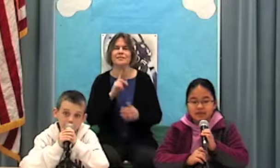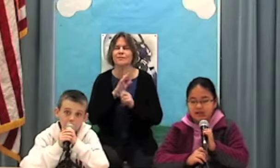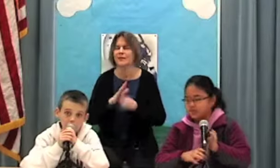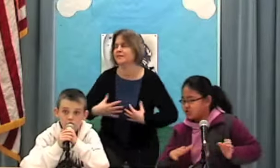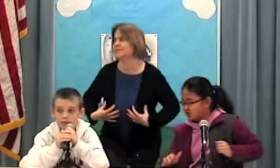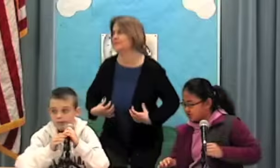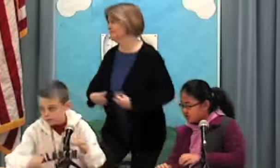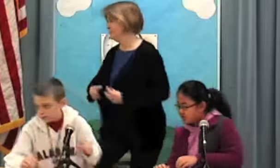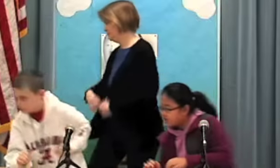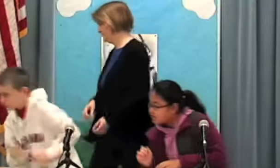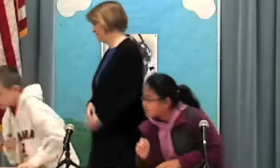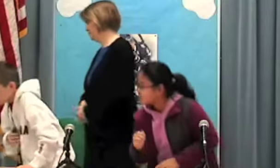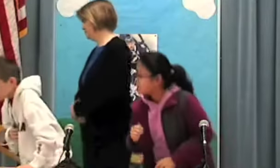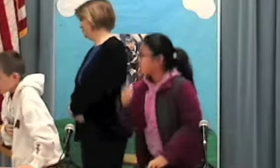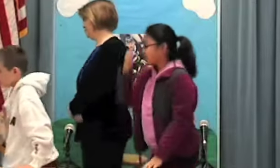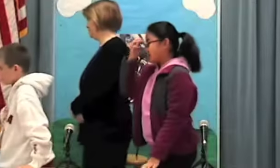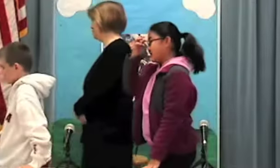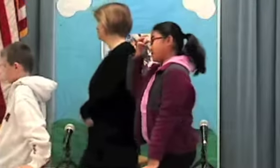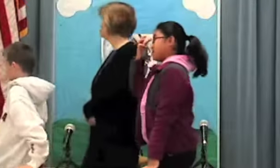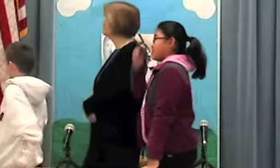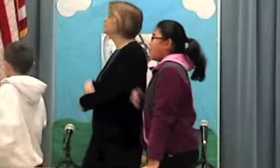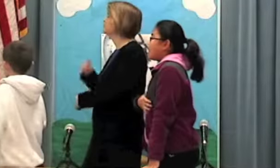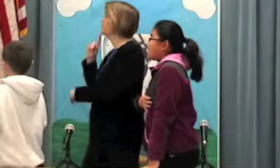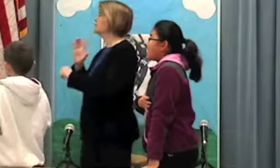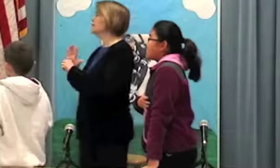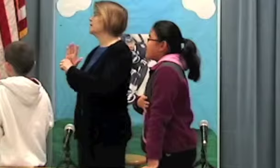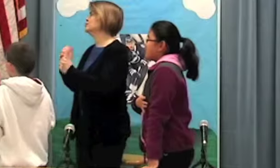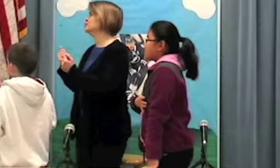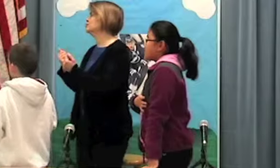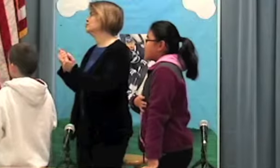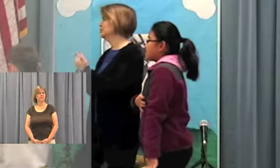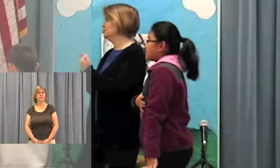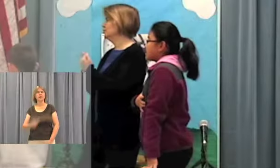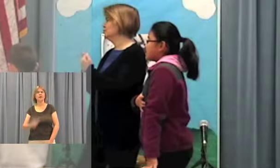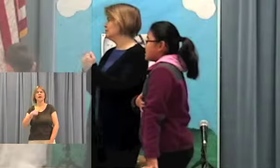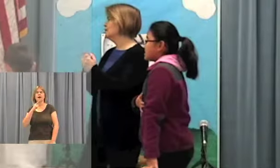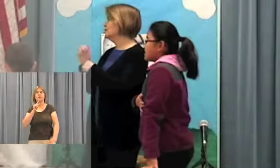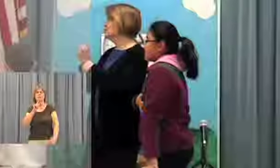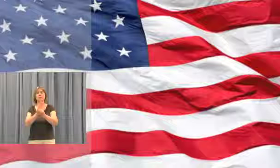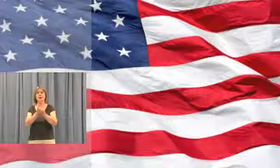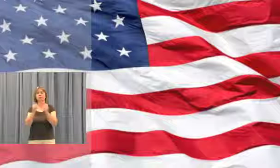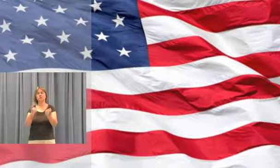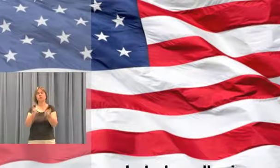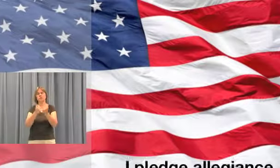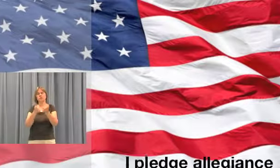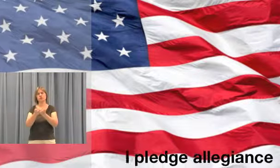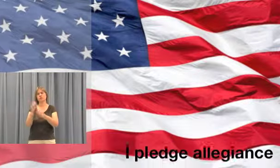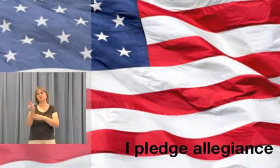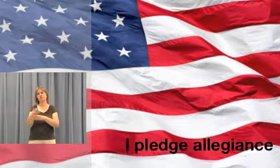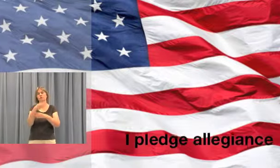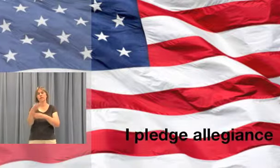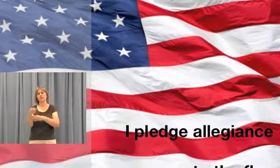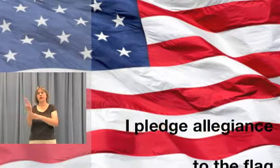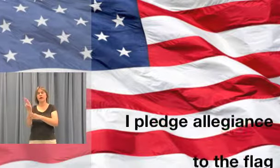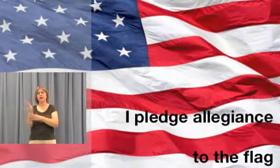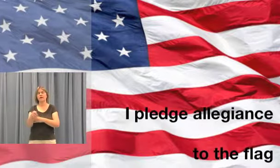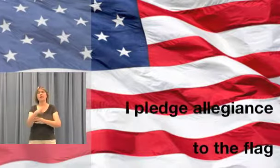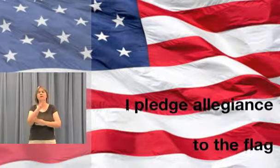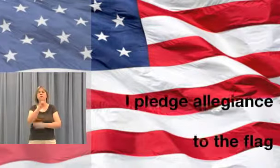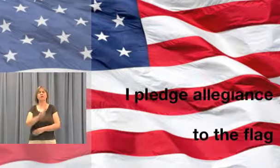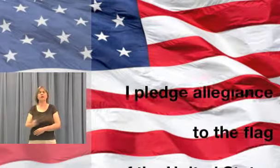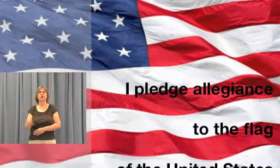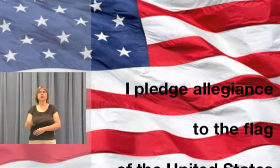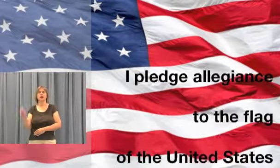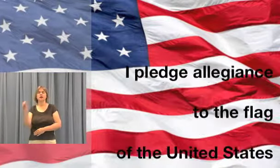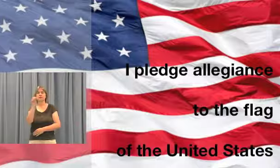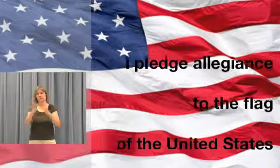Boardner. I pledge allegiance to the flag of the United